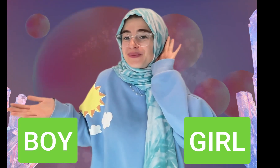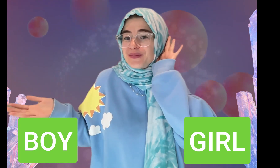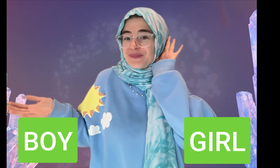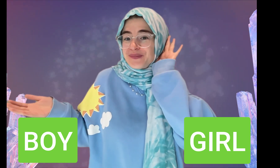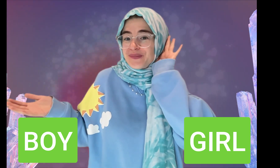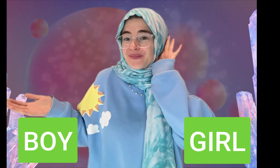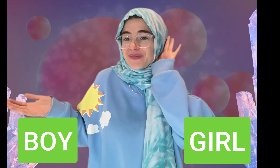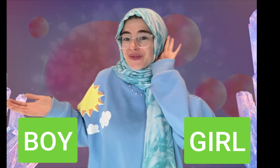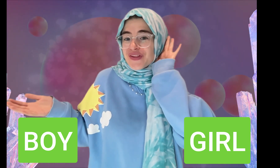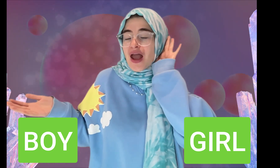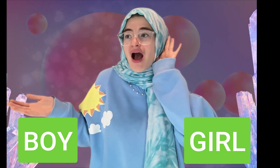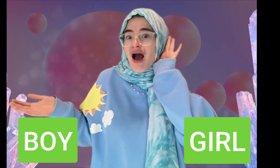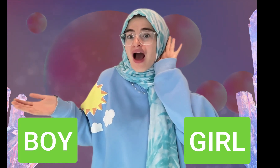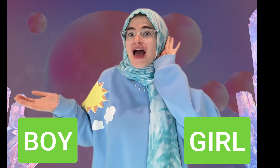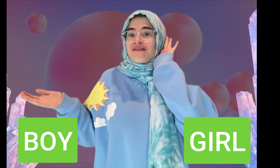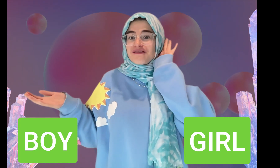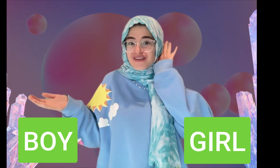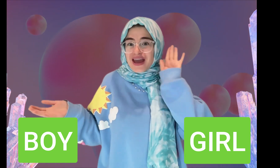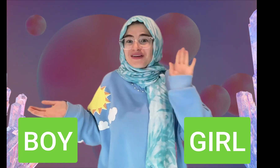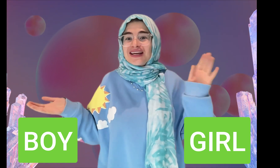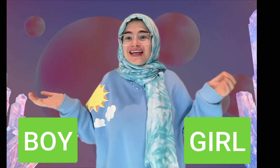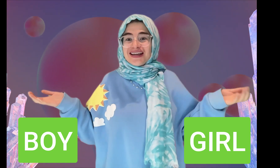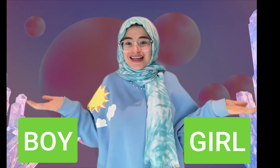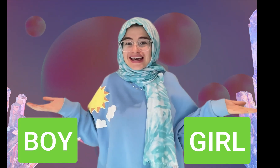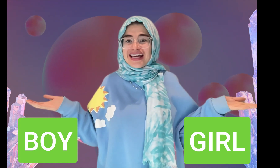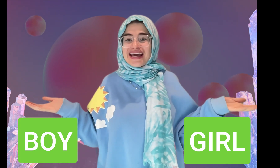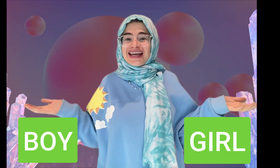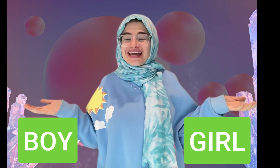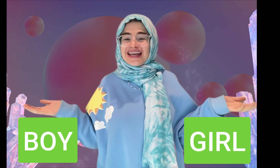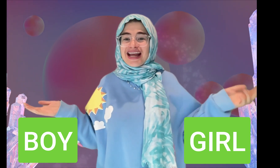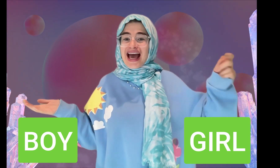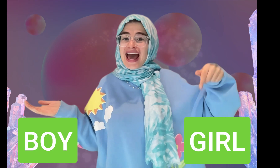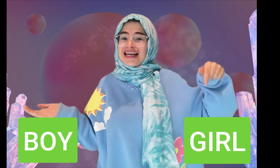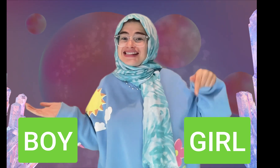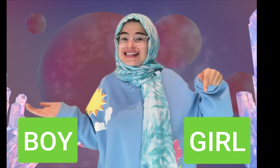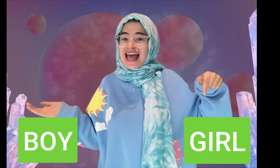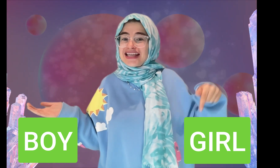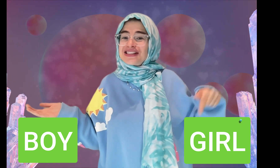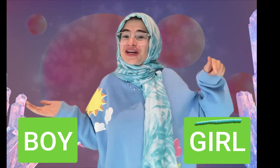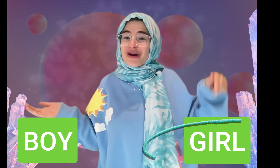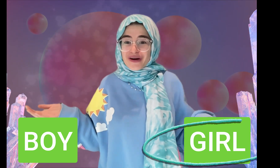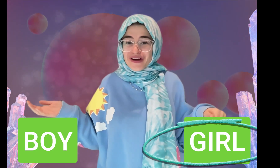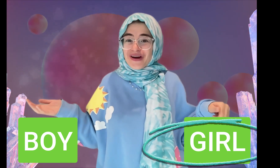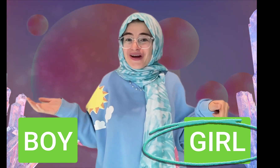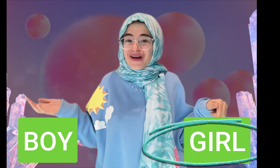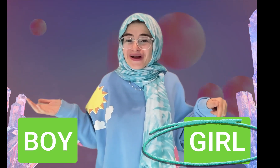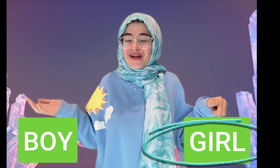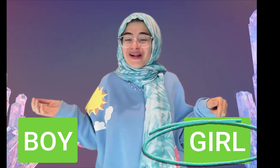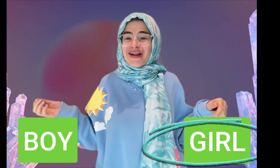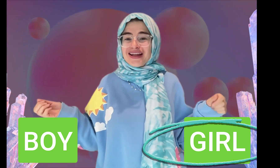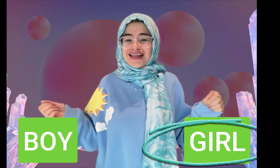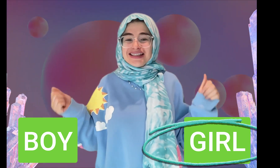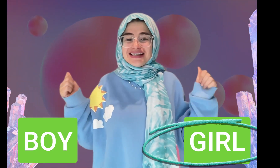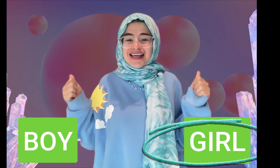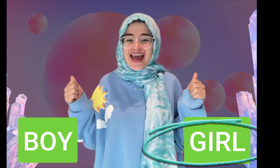very good I signed girl yay